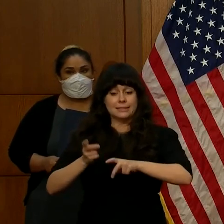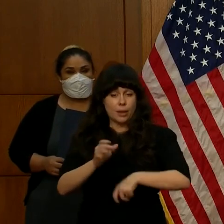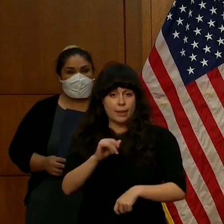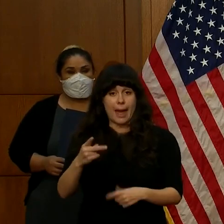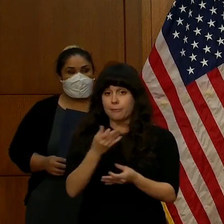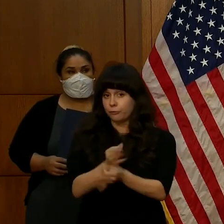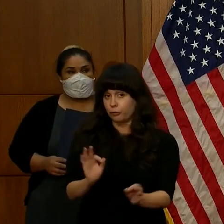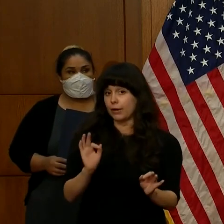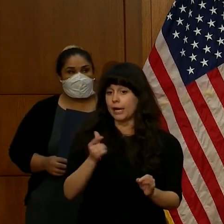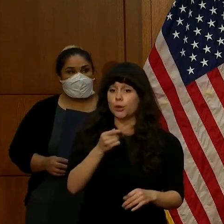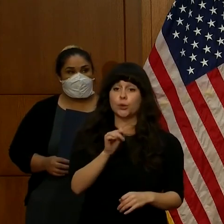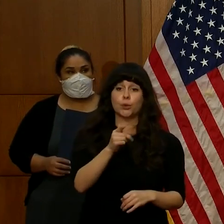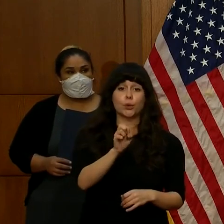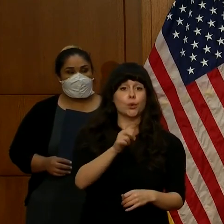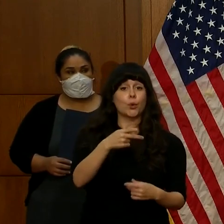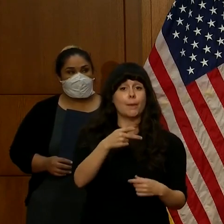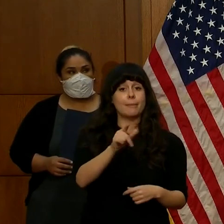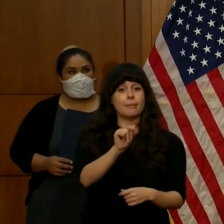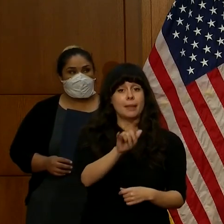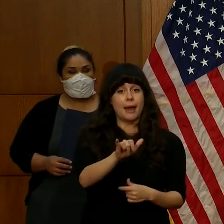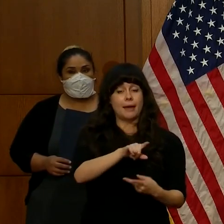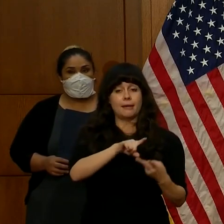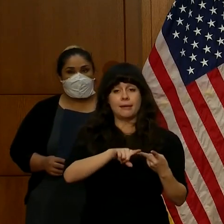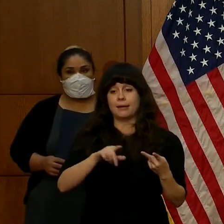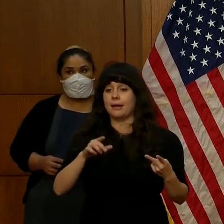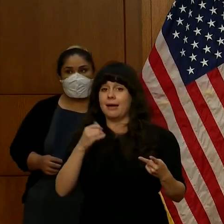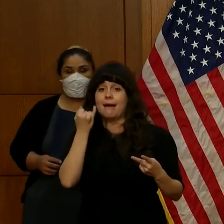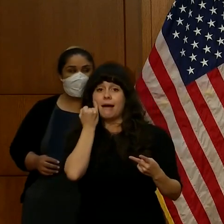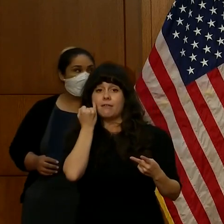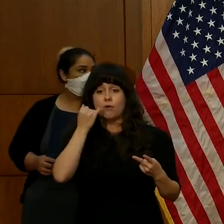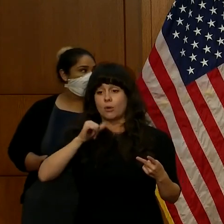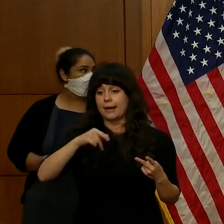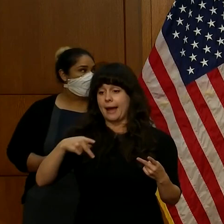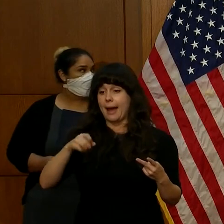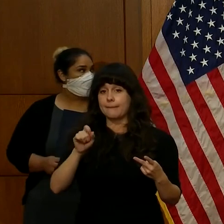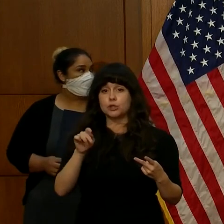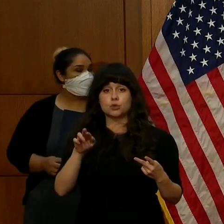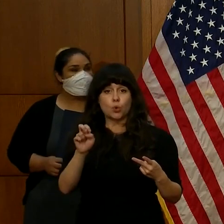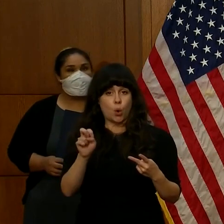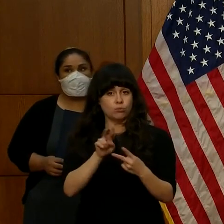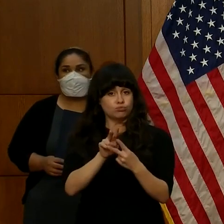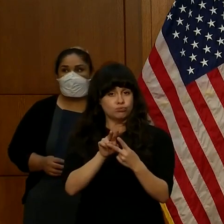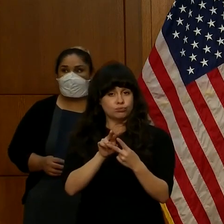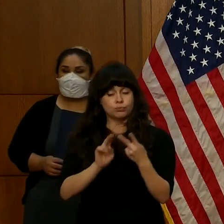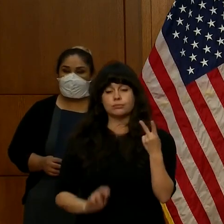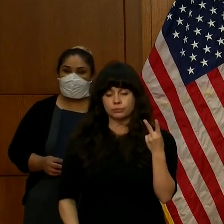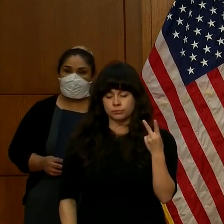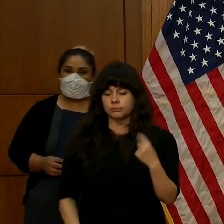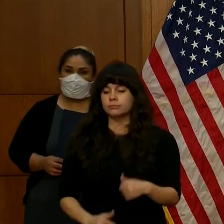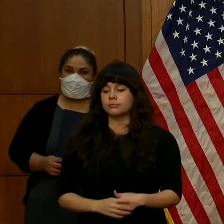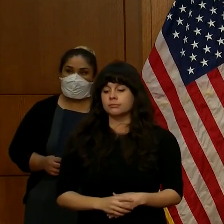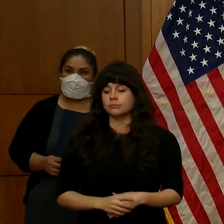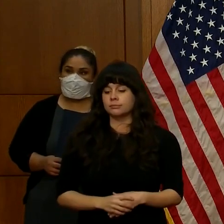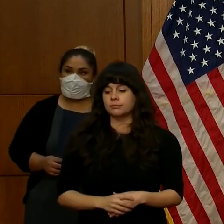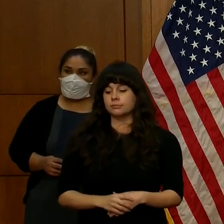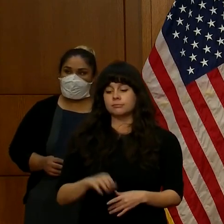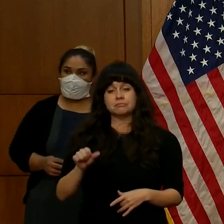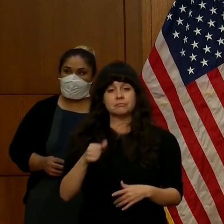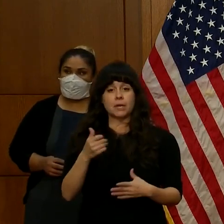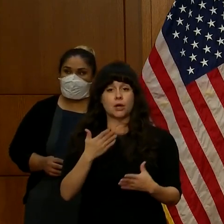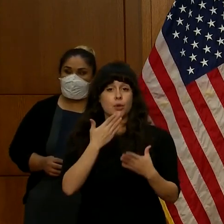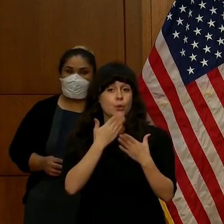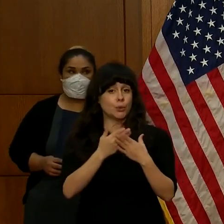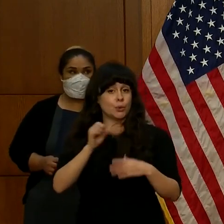on Google Play or in the App Store on your iPhone. Another thing that is working well